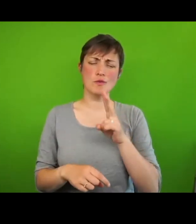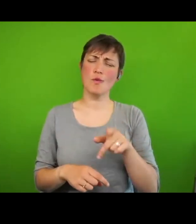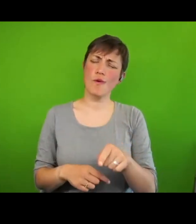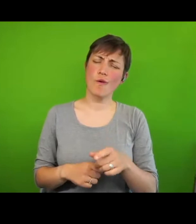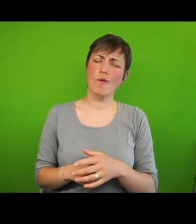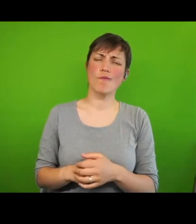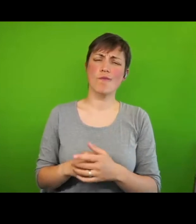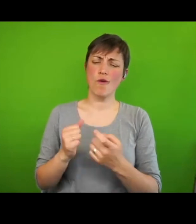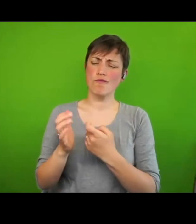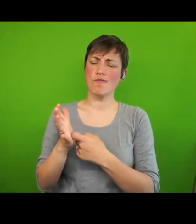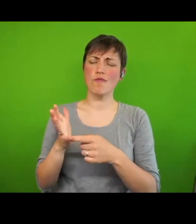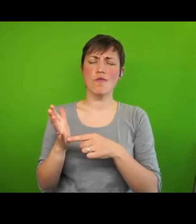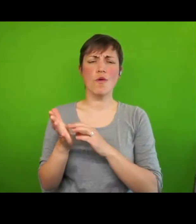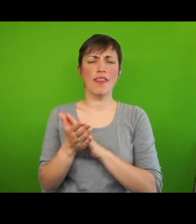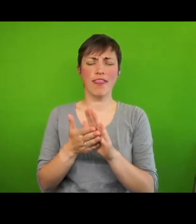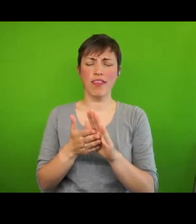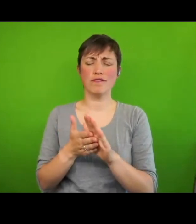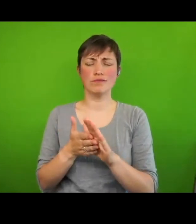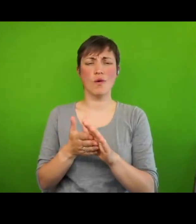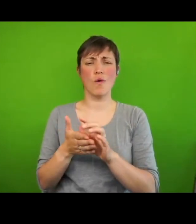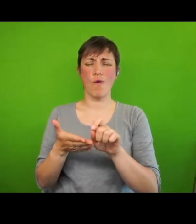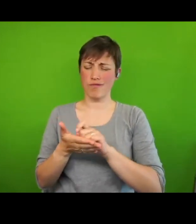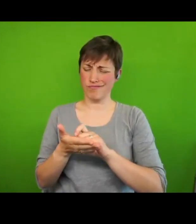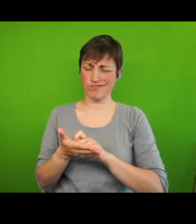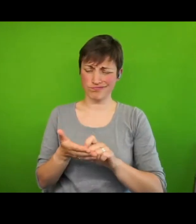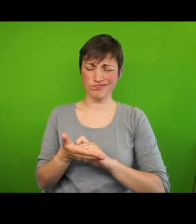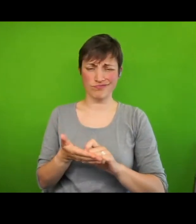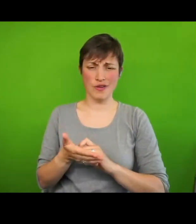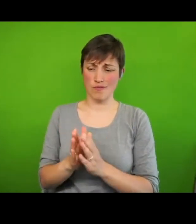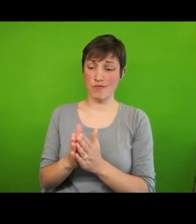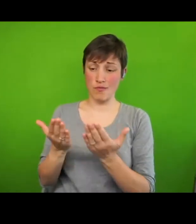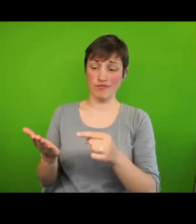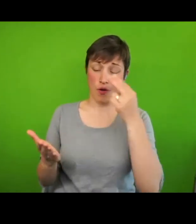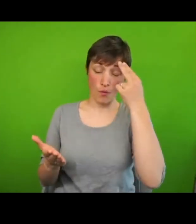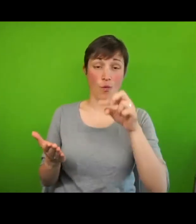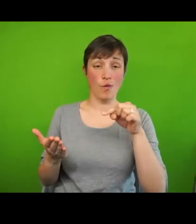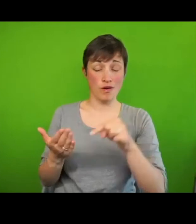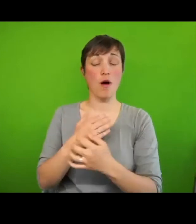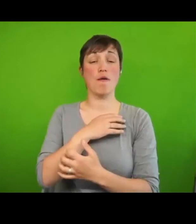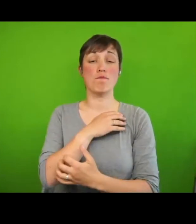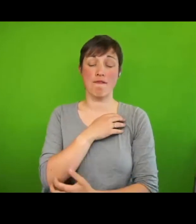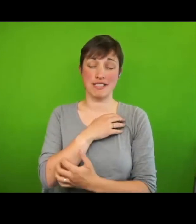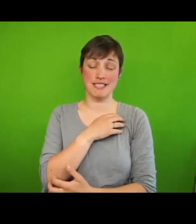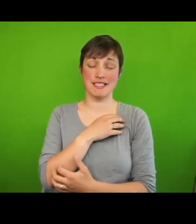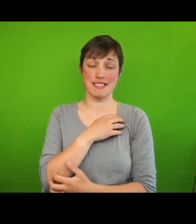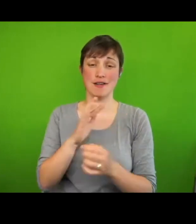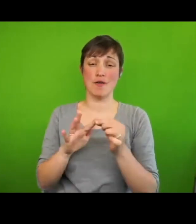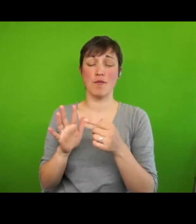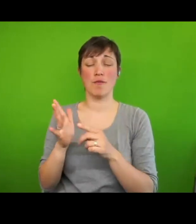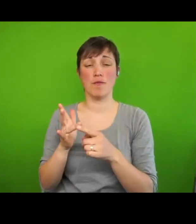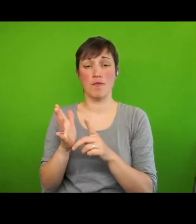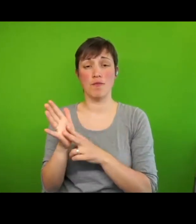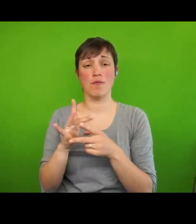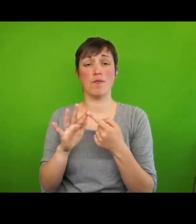the author of a major work on poverty, called Poverty, which was published first in 2004.